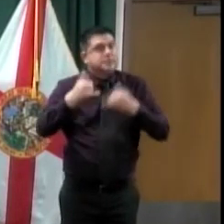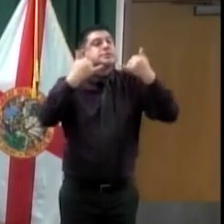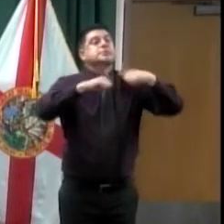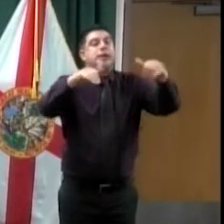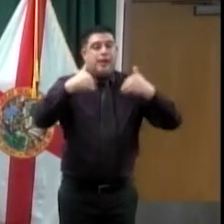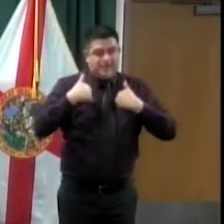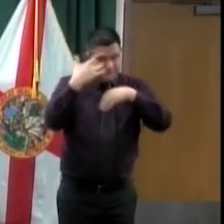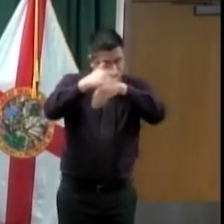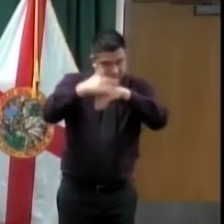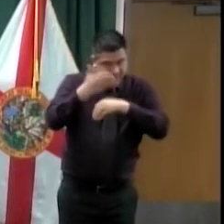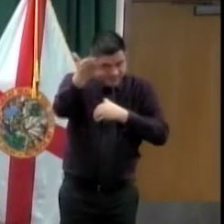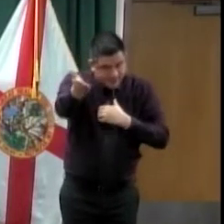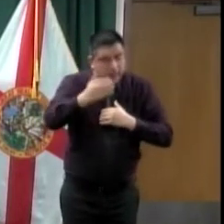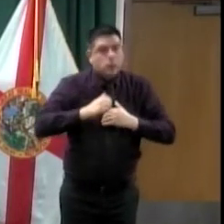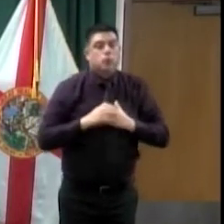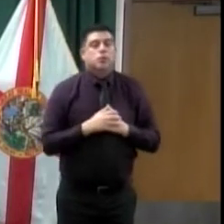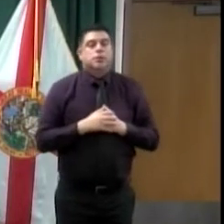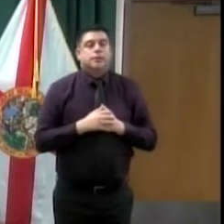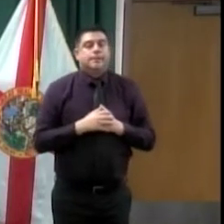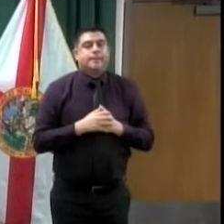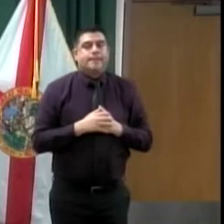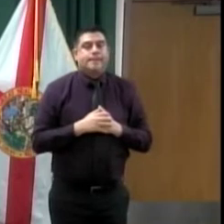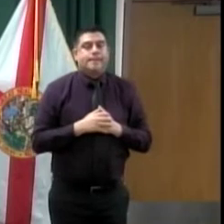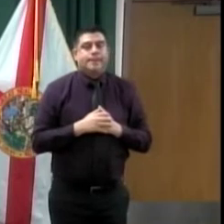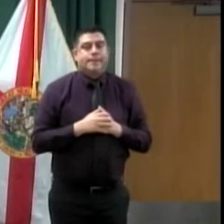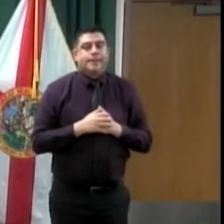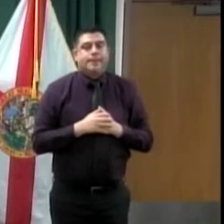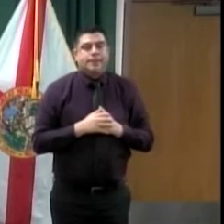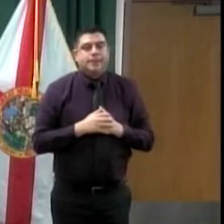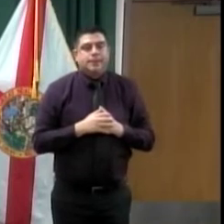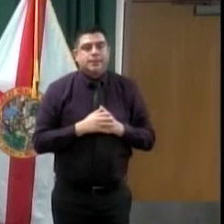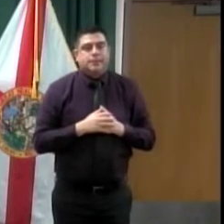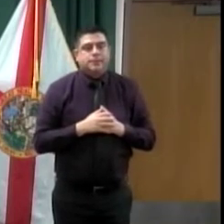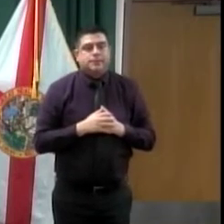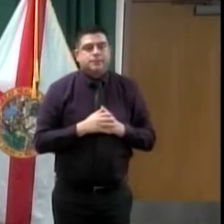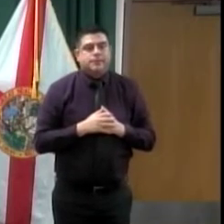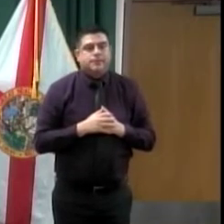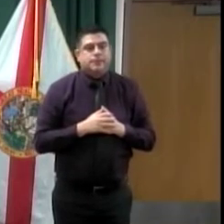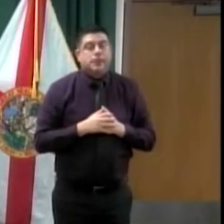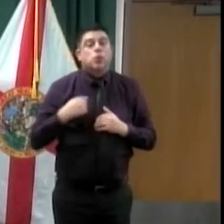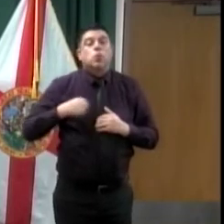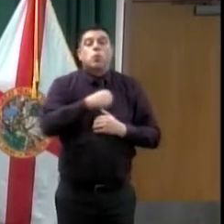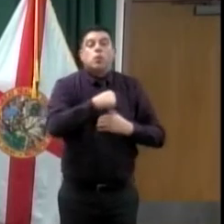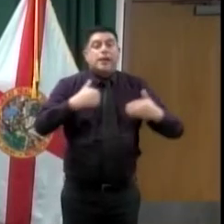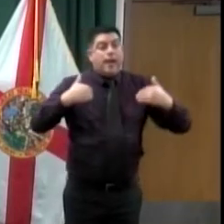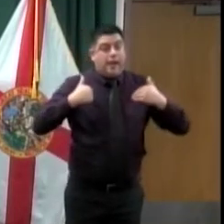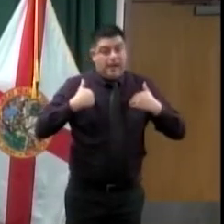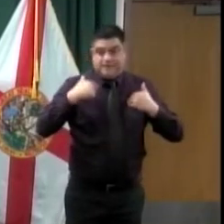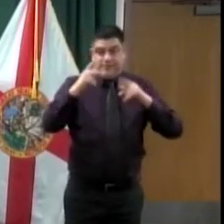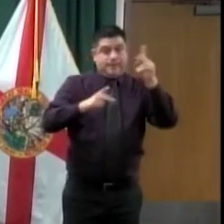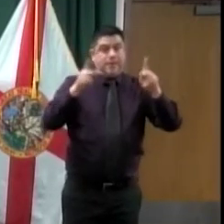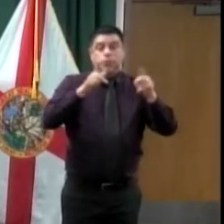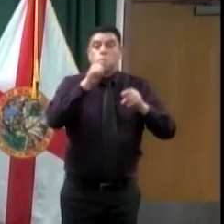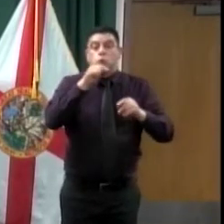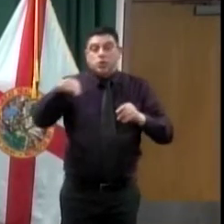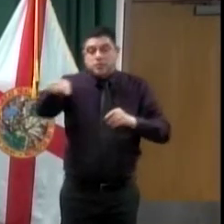meaning the Asset Limited Income Constraint Employed Population, that represents